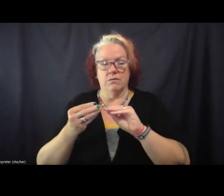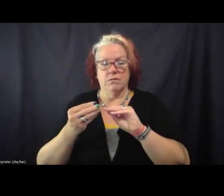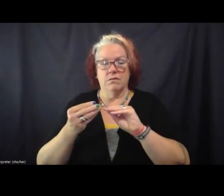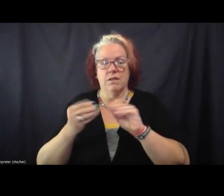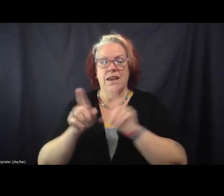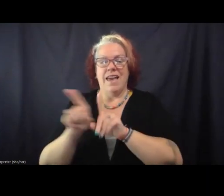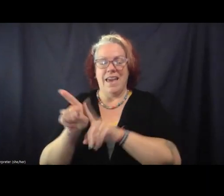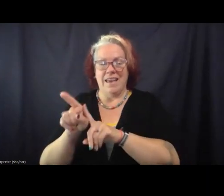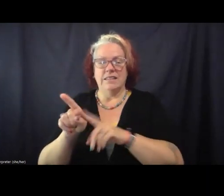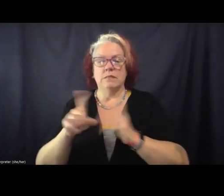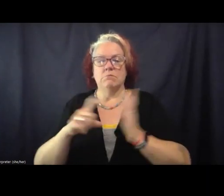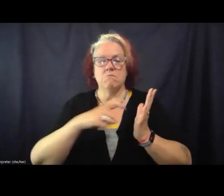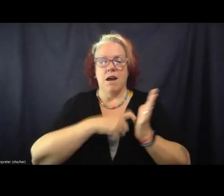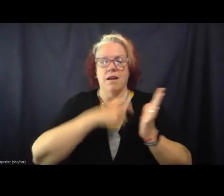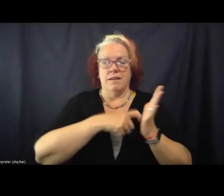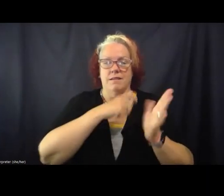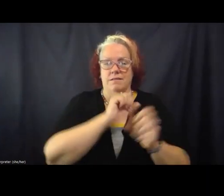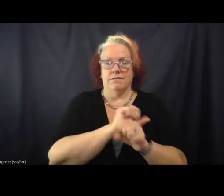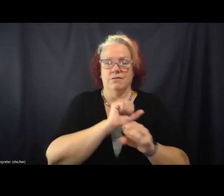mining jobs.